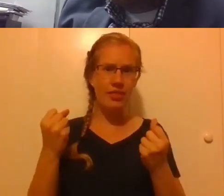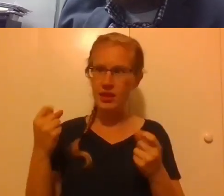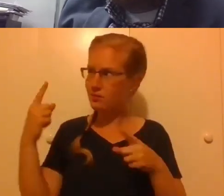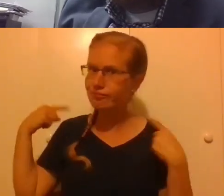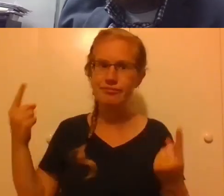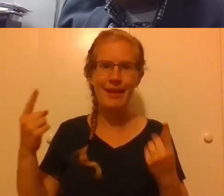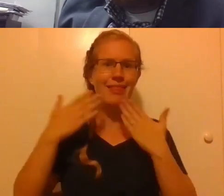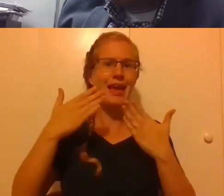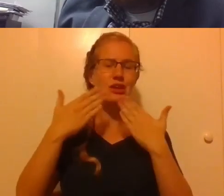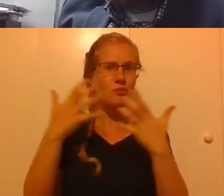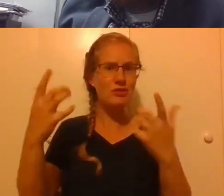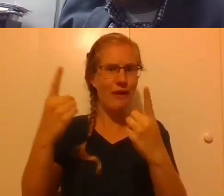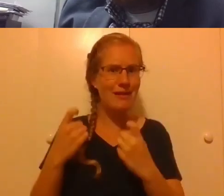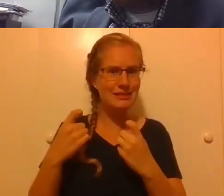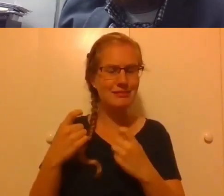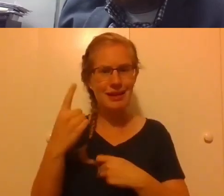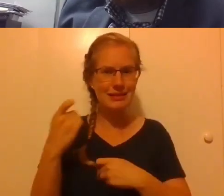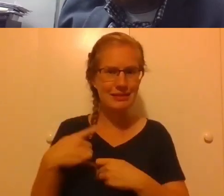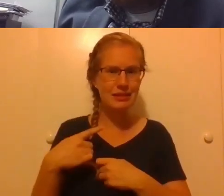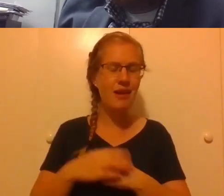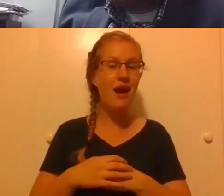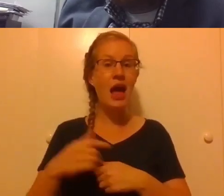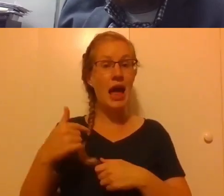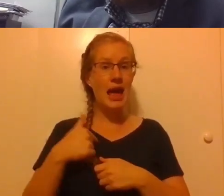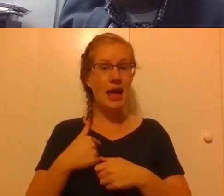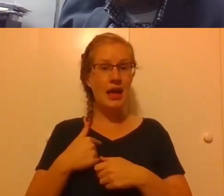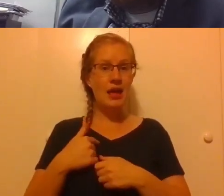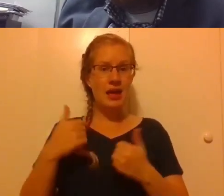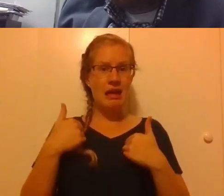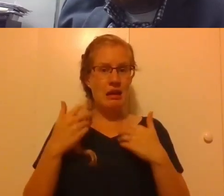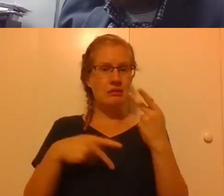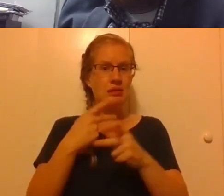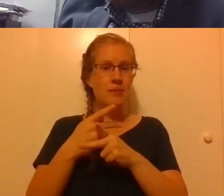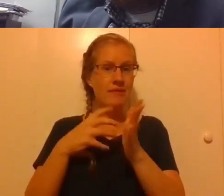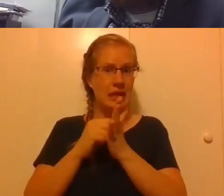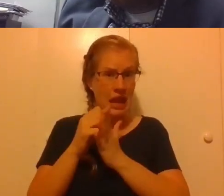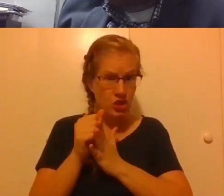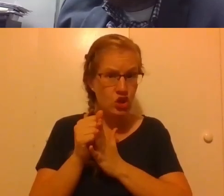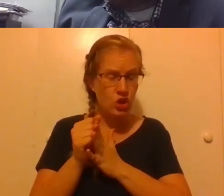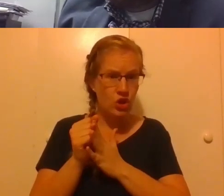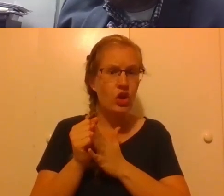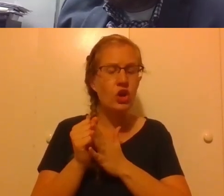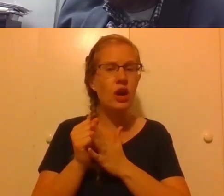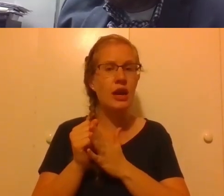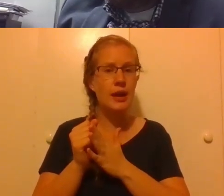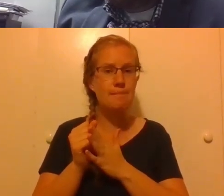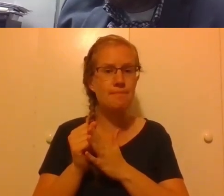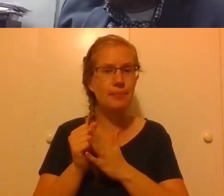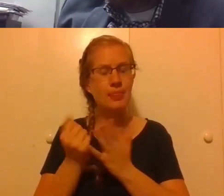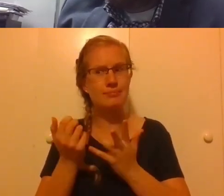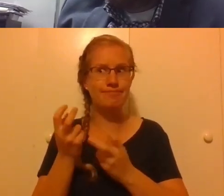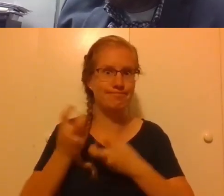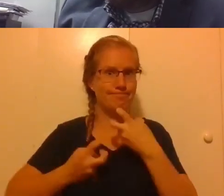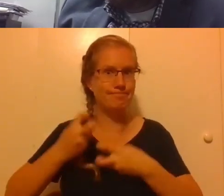long time. Thank you for asking. I had a form of, of cancer that was, a bit of a